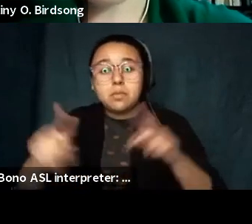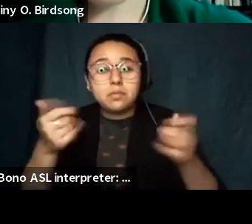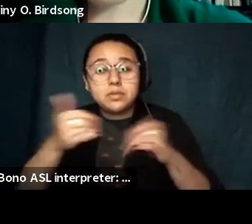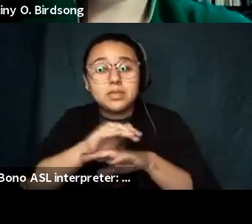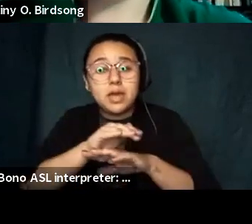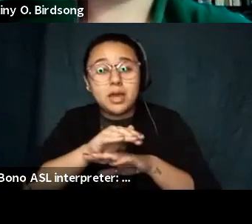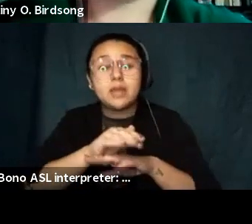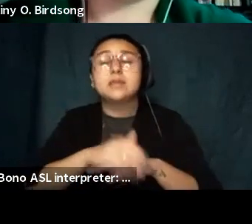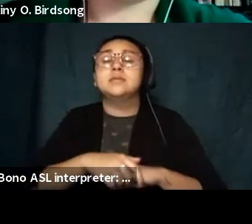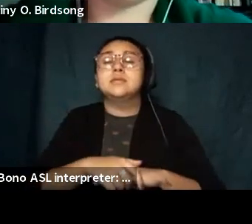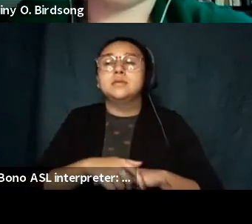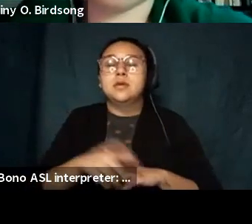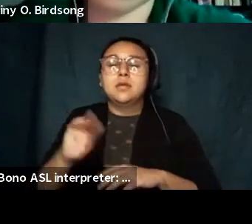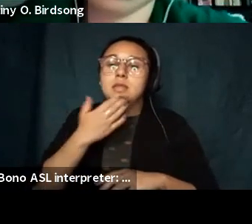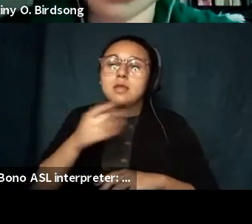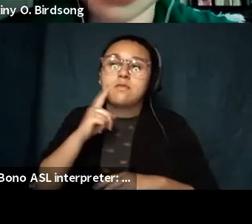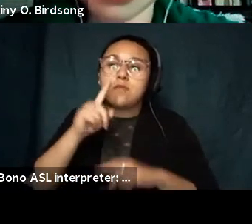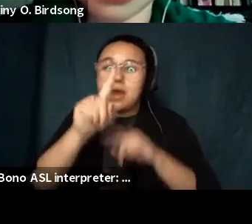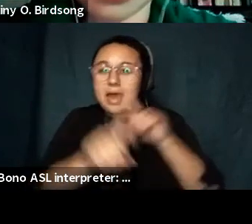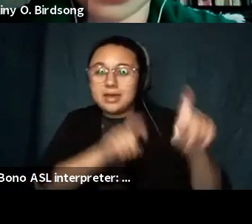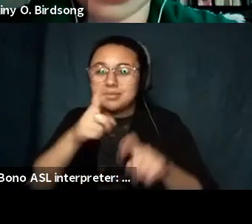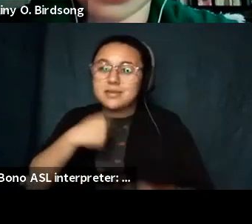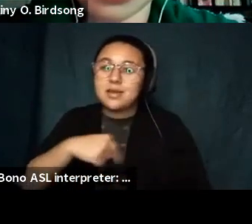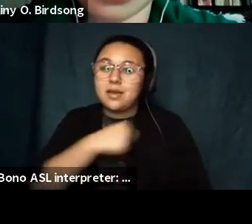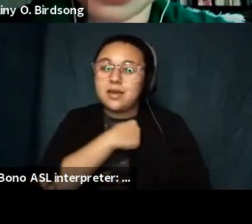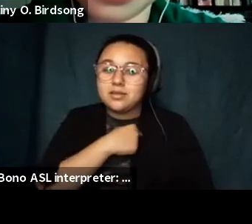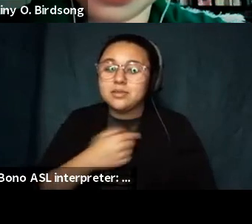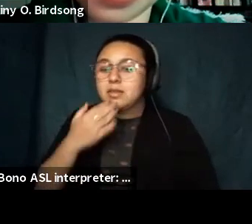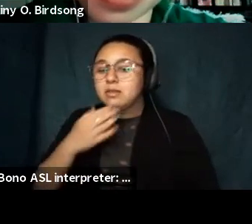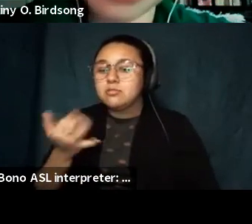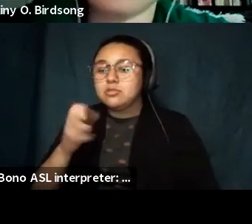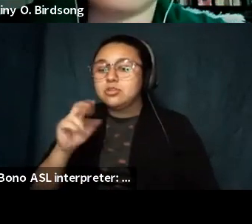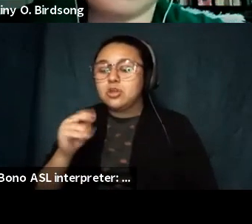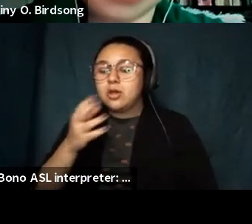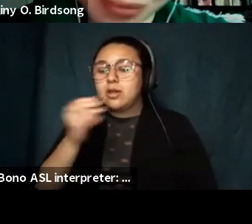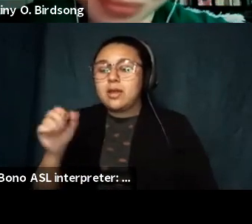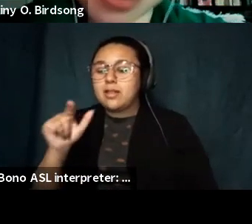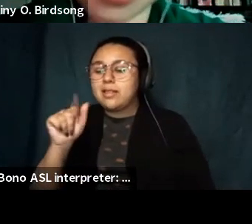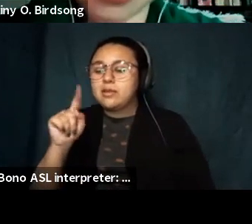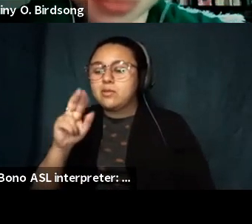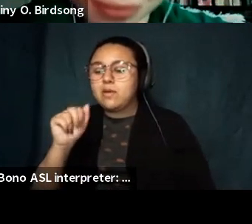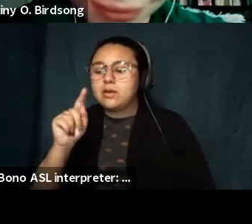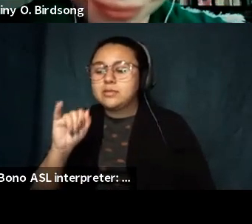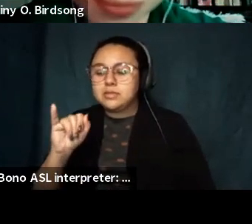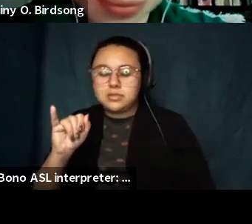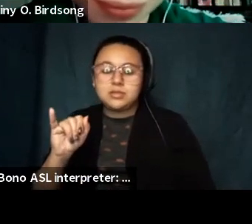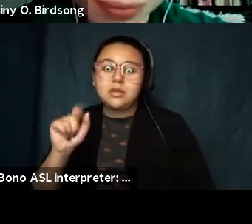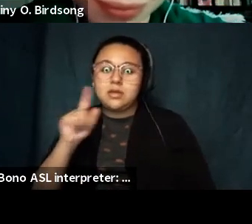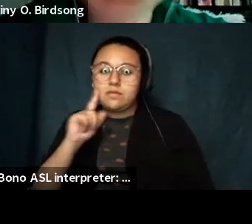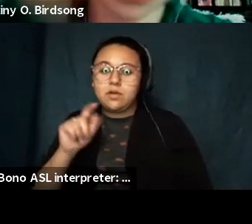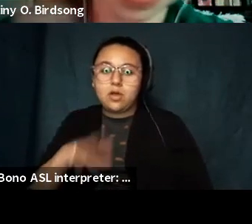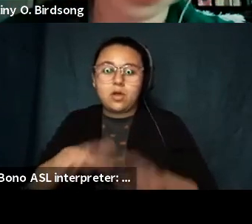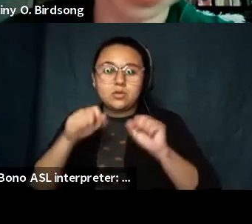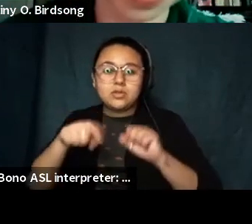and thoughts with us uh thanks also to john and literati for bringing us to your screen um and selling the books